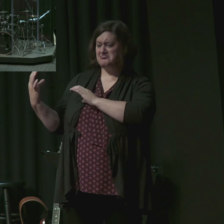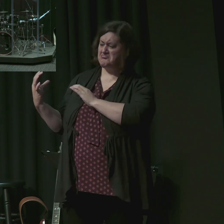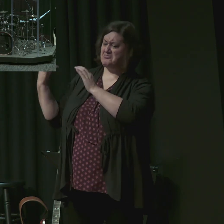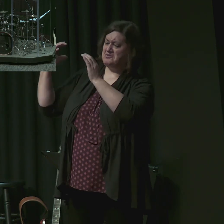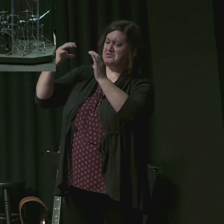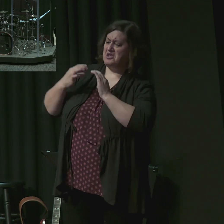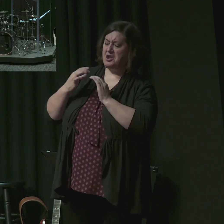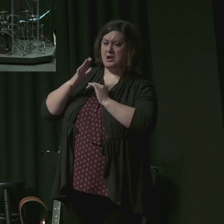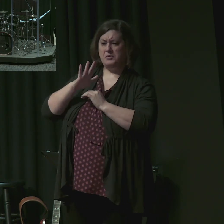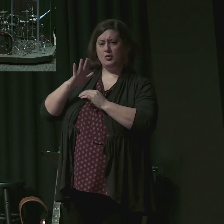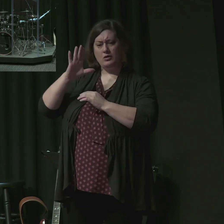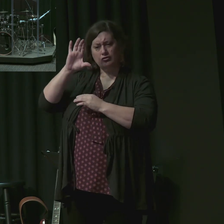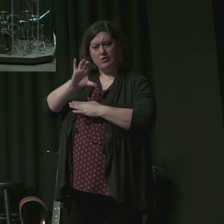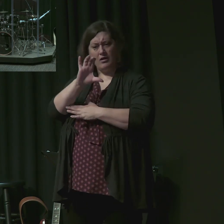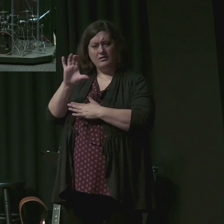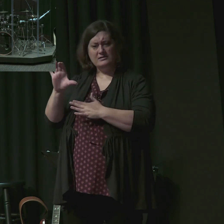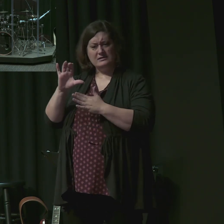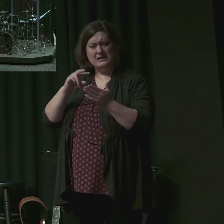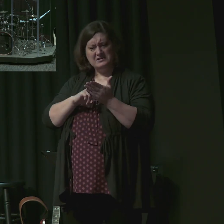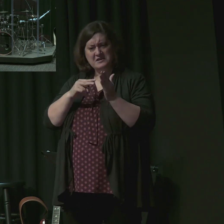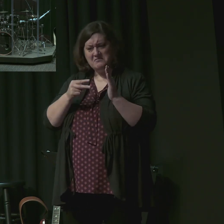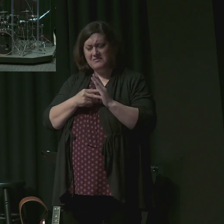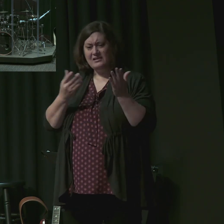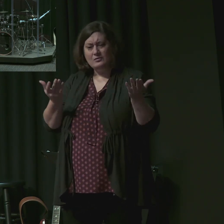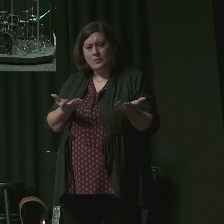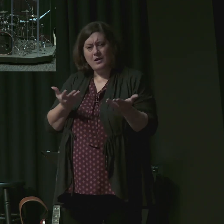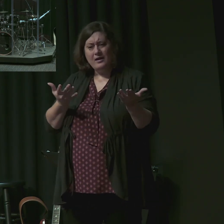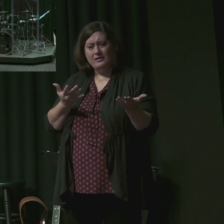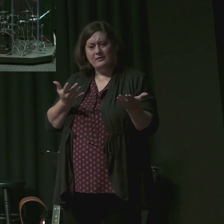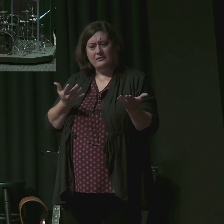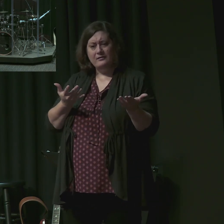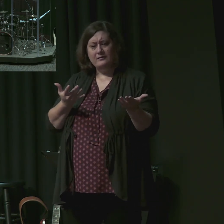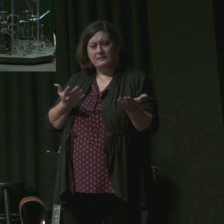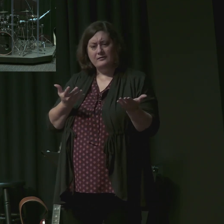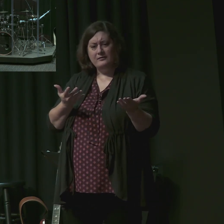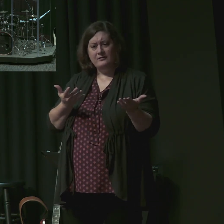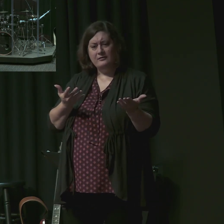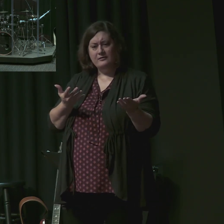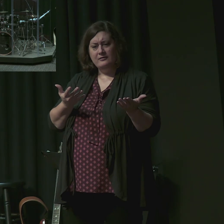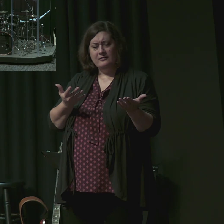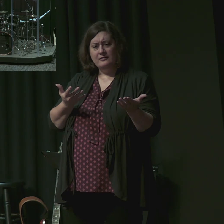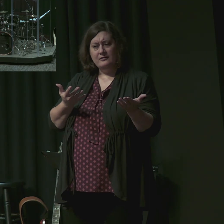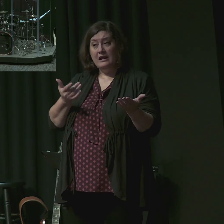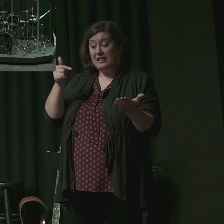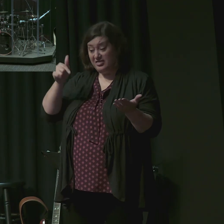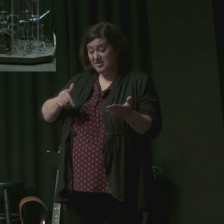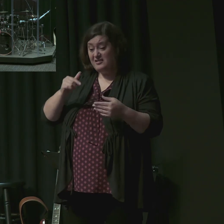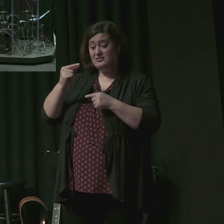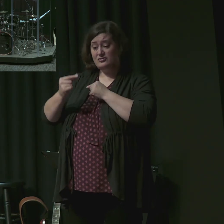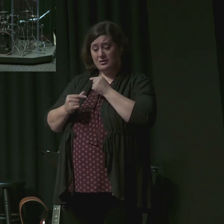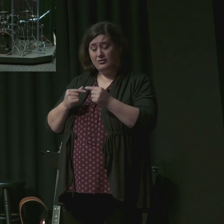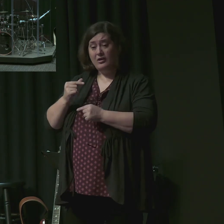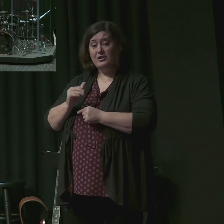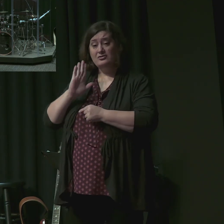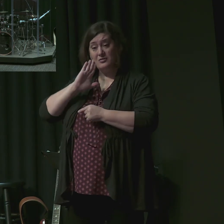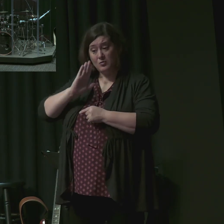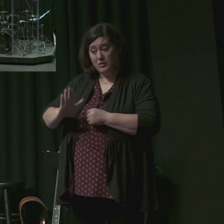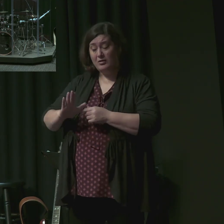Taking on the eldership will be hard, challenging, difficult, time-consuming,